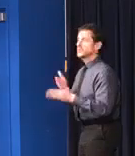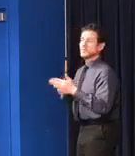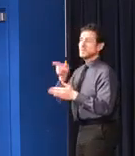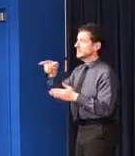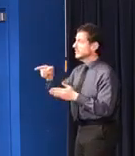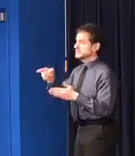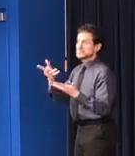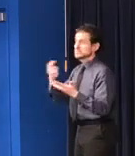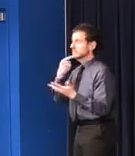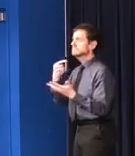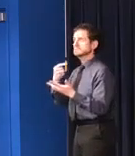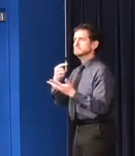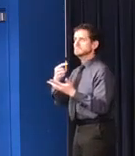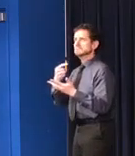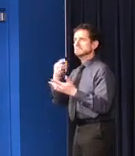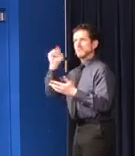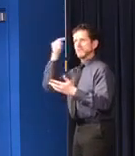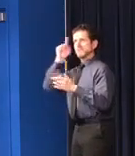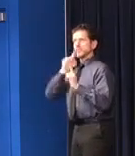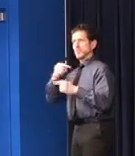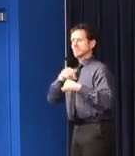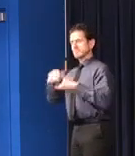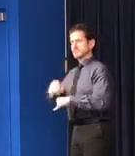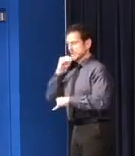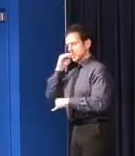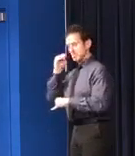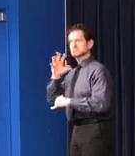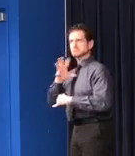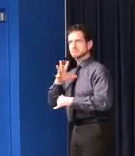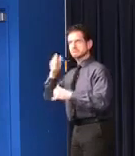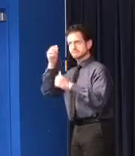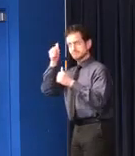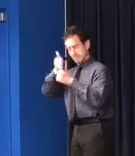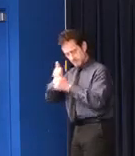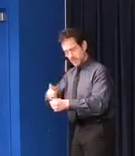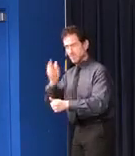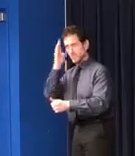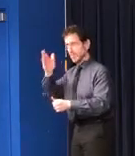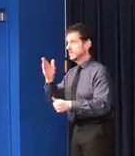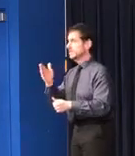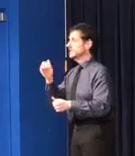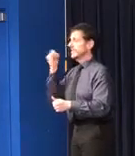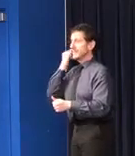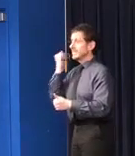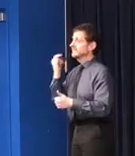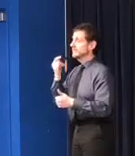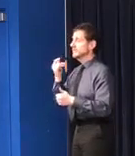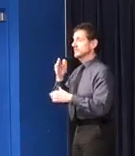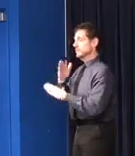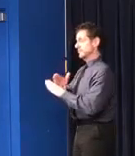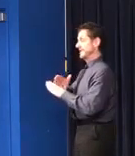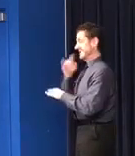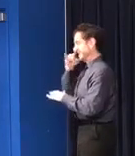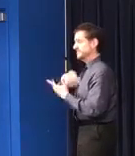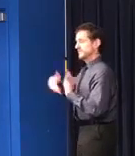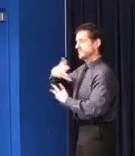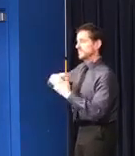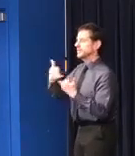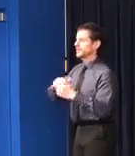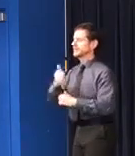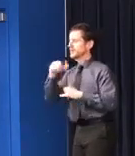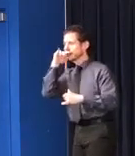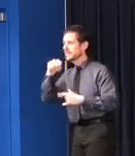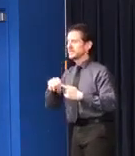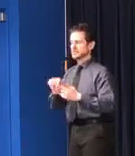instructed, whether you're a kid foregoing your play date, washing your hands frequently, keeping six feet away of